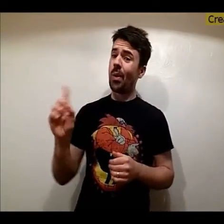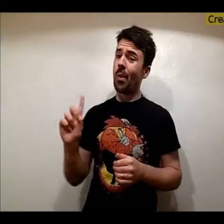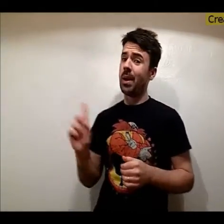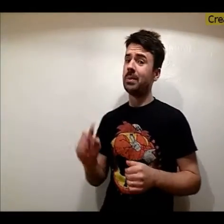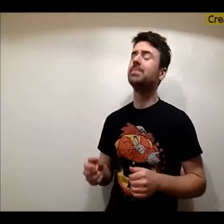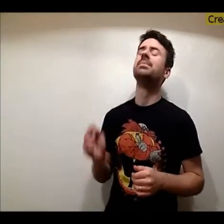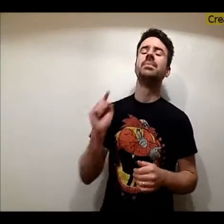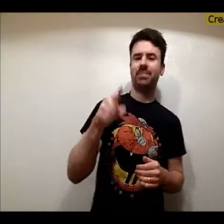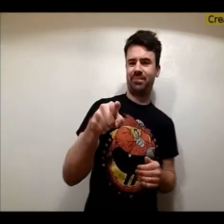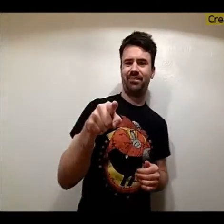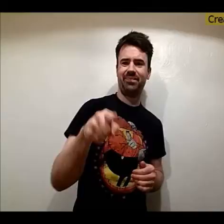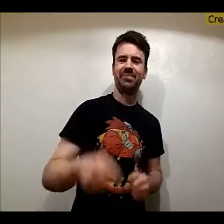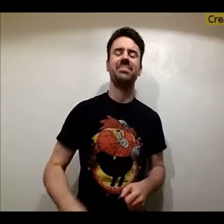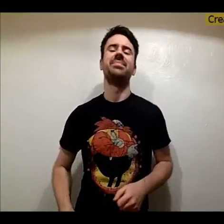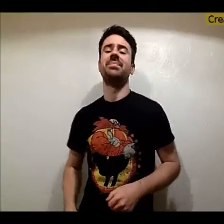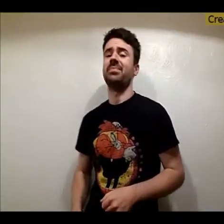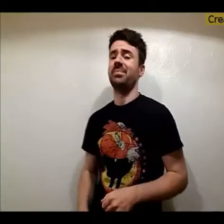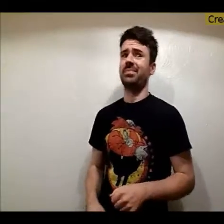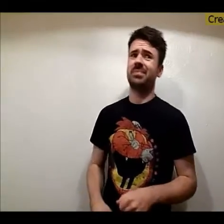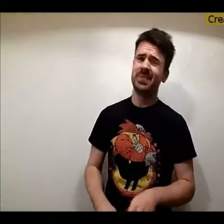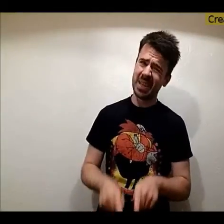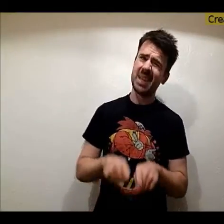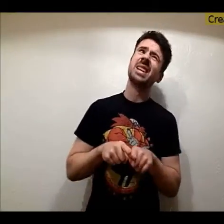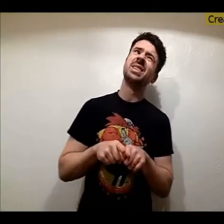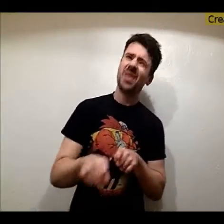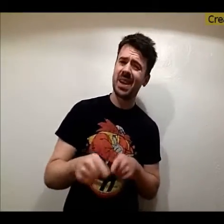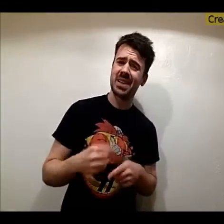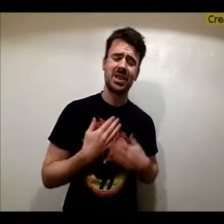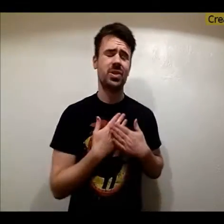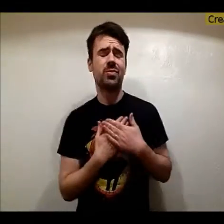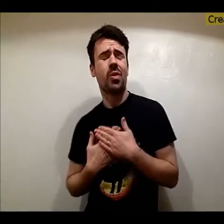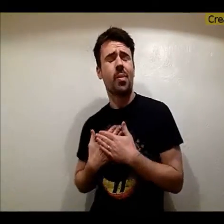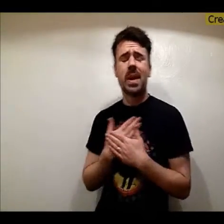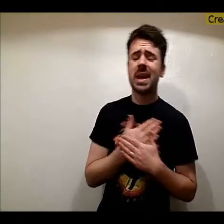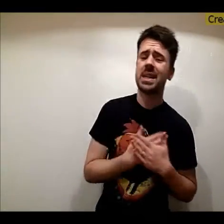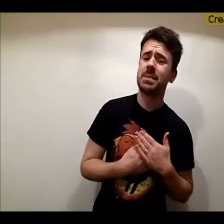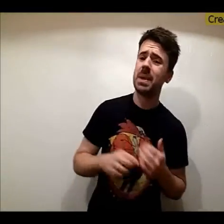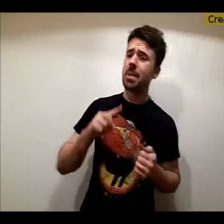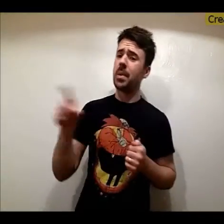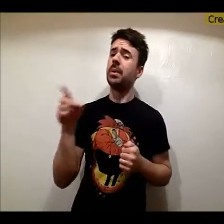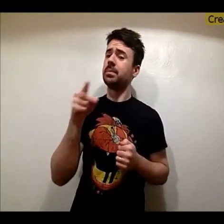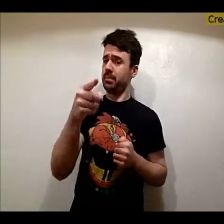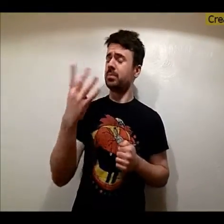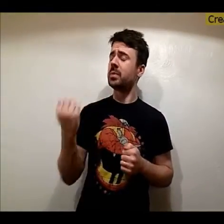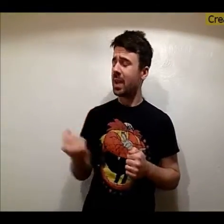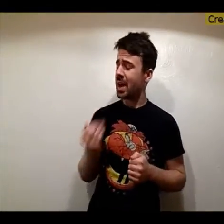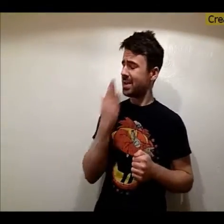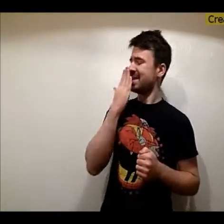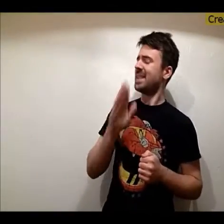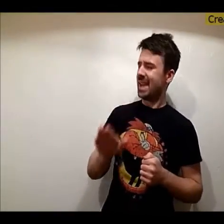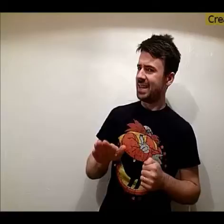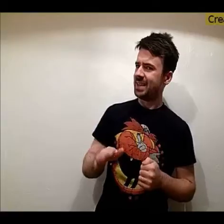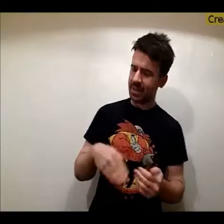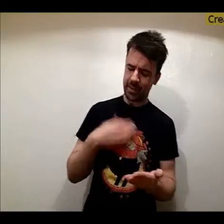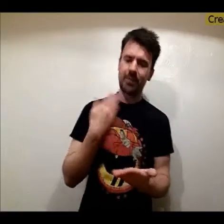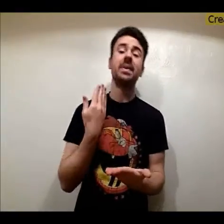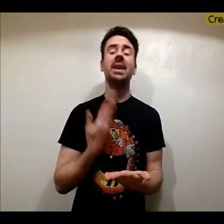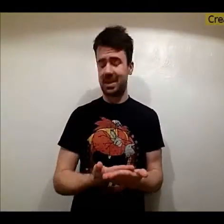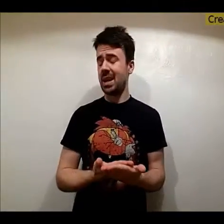you I'm dreaming of They try to confess me But you got the nasty And